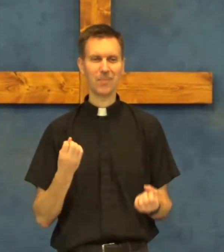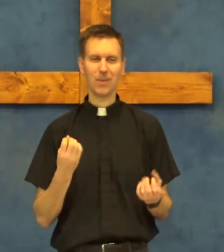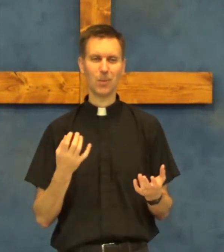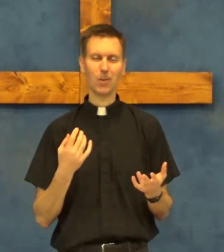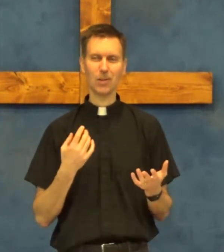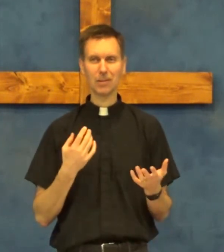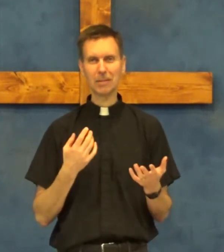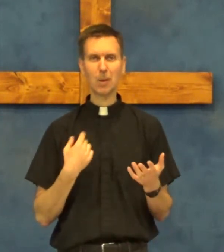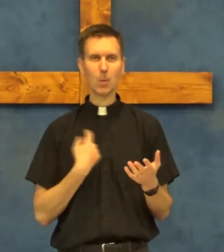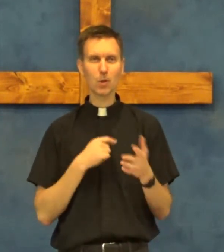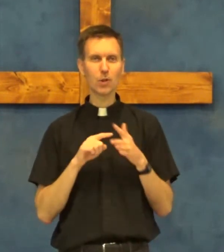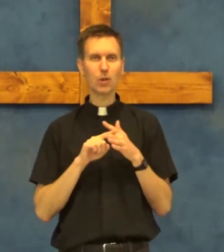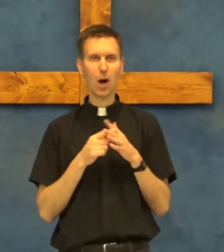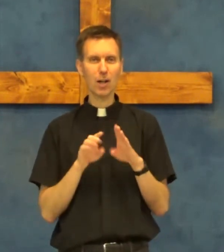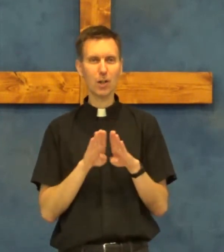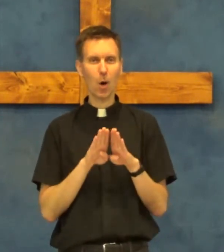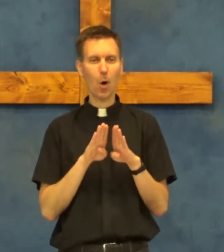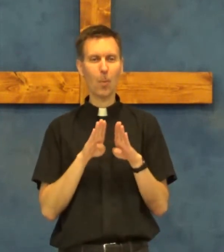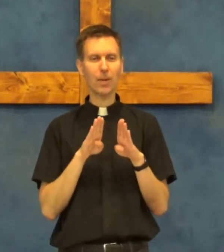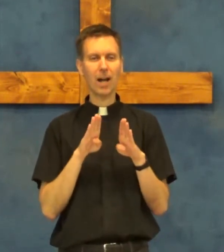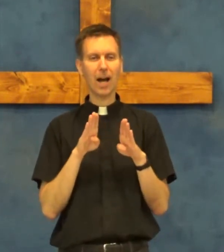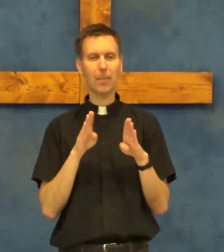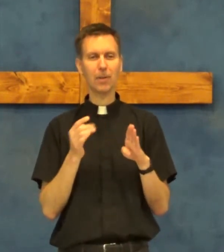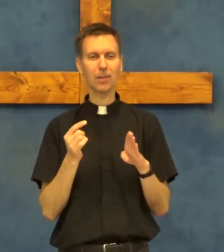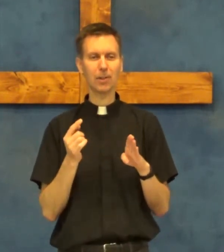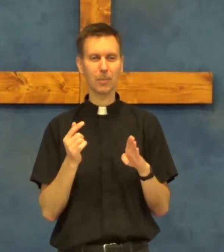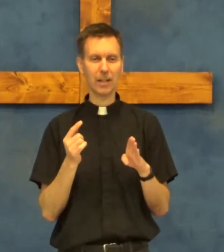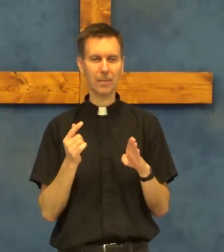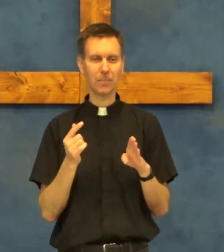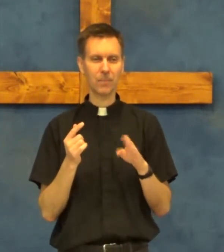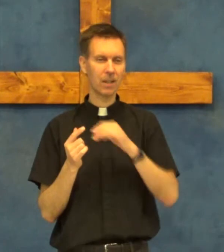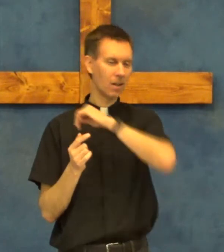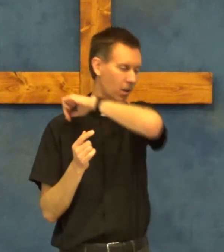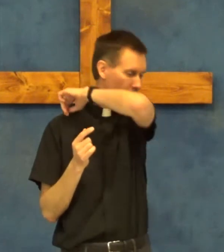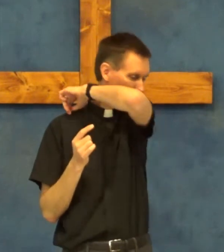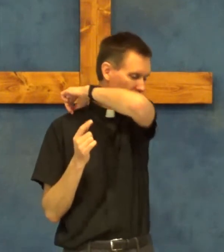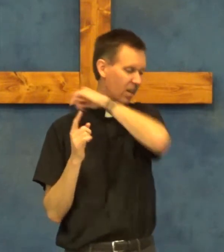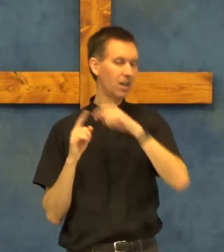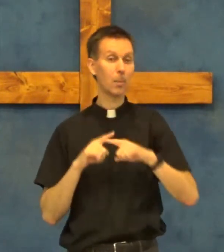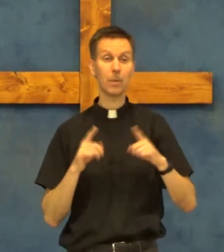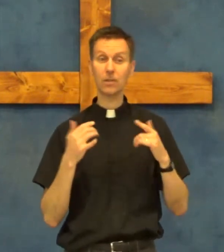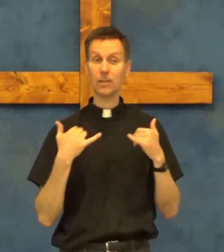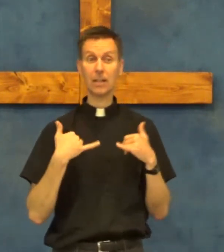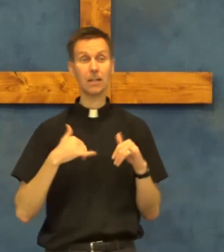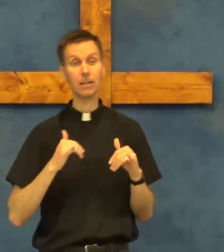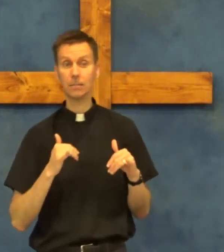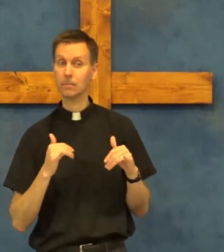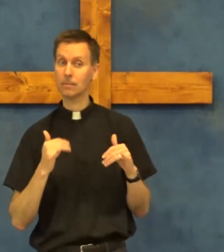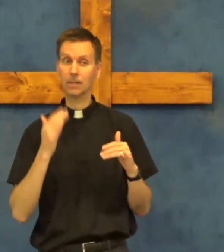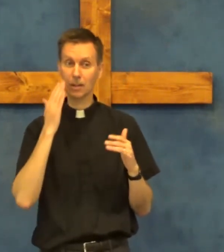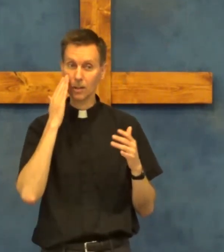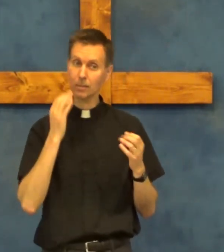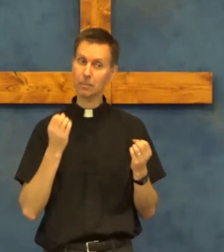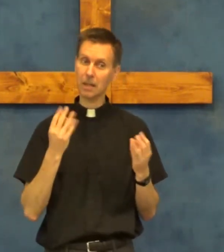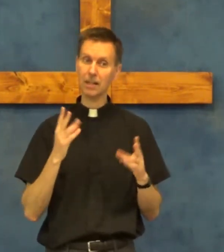we're we're starting to open up a little bit but still you know many